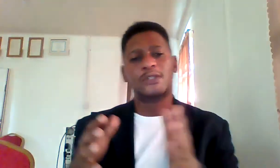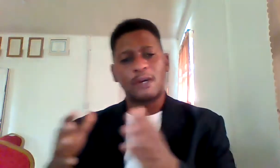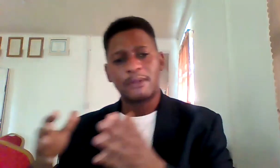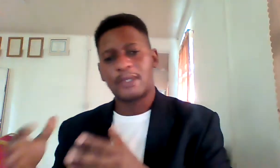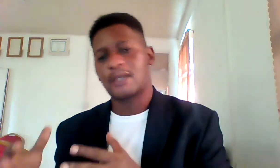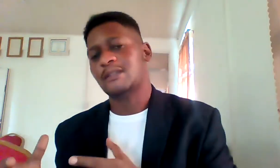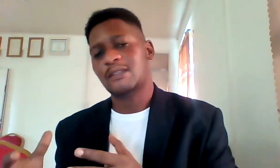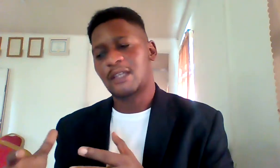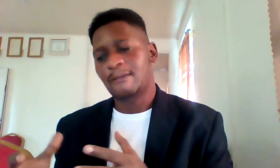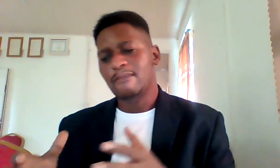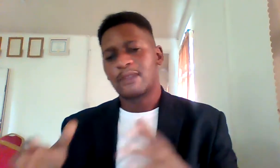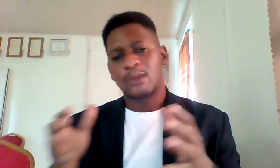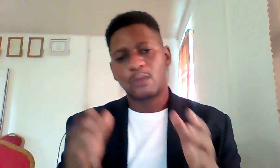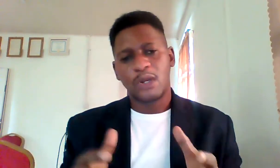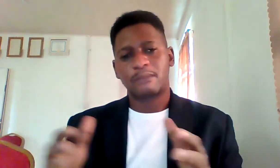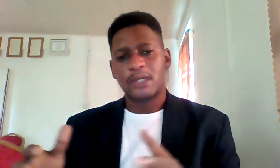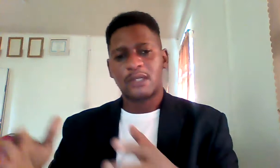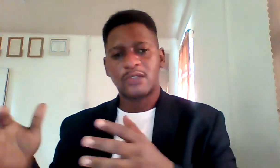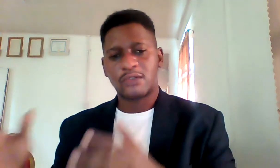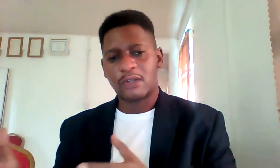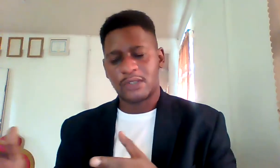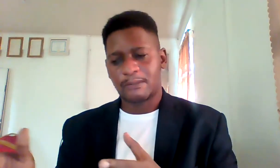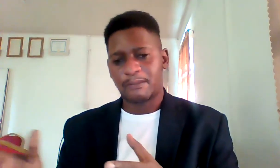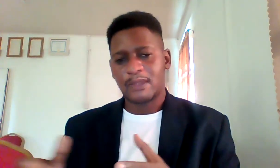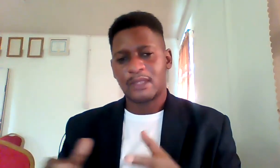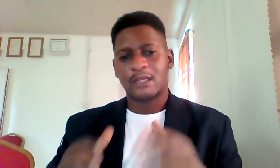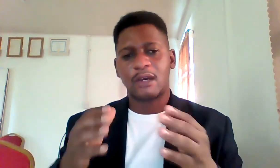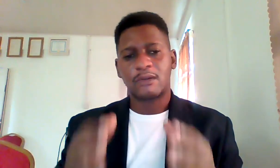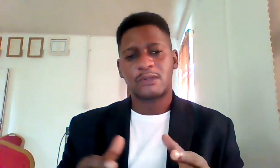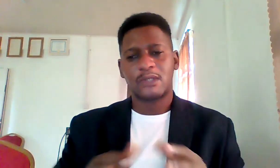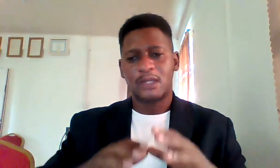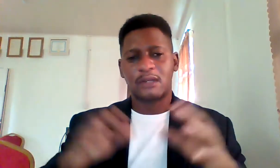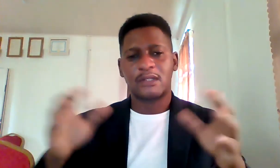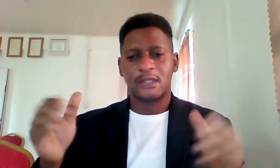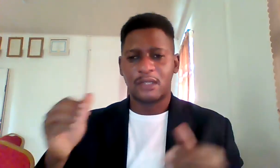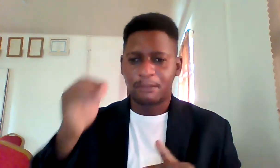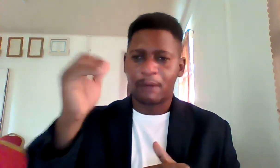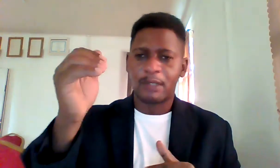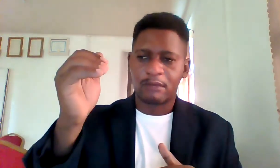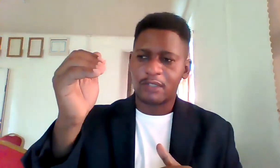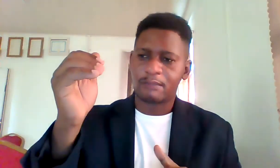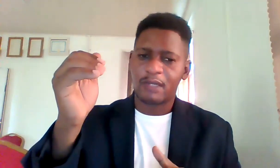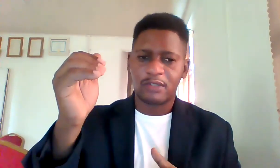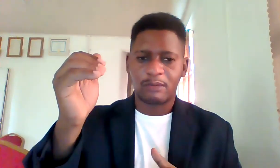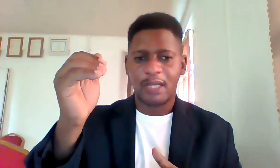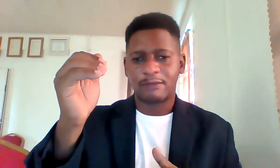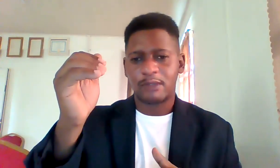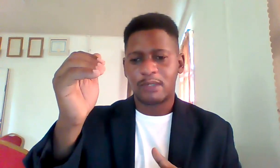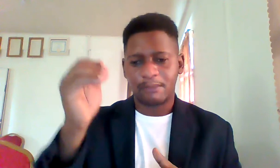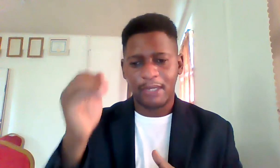wbs the work breakdown structure that allows you to clearly say the public relation manager will have to do this by